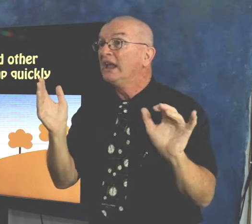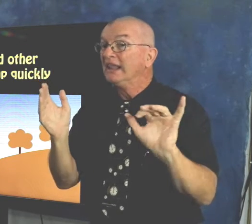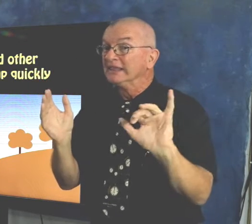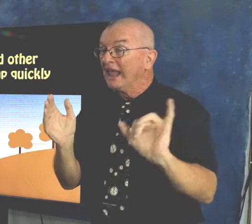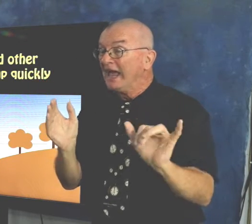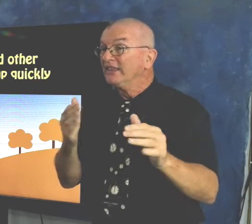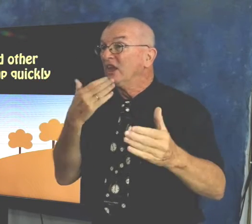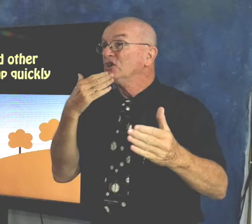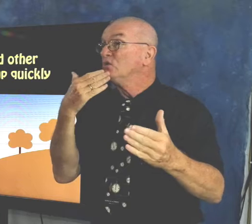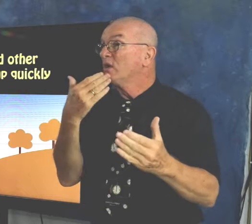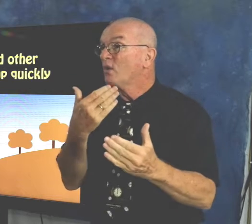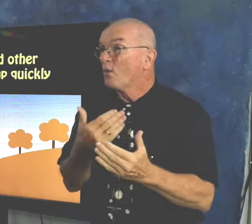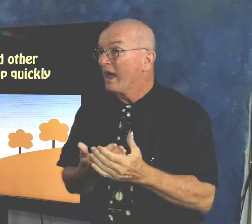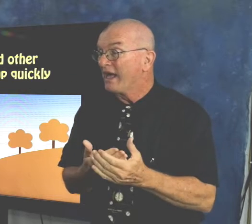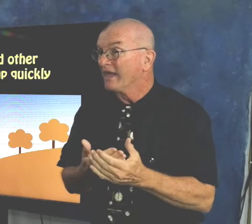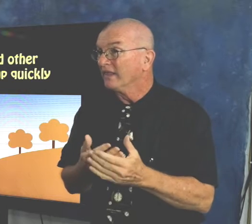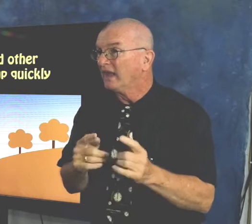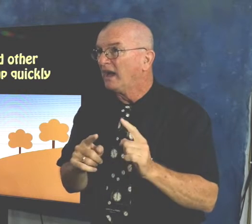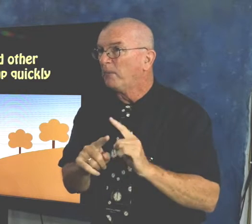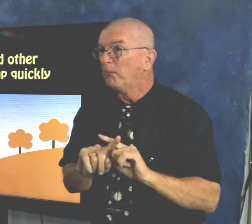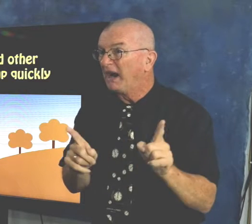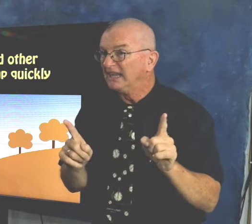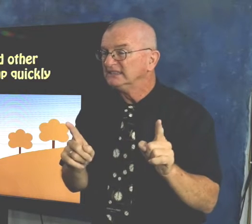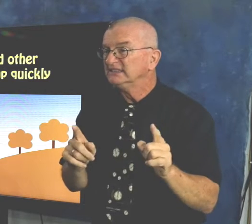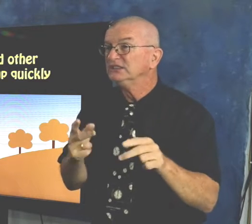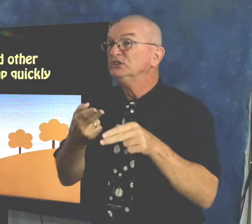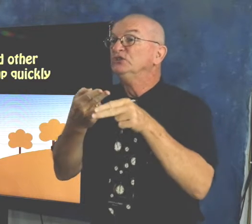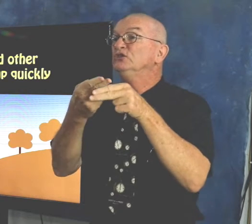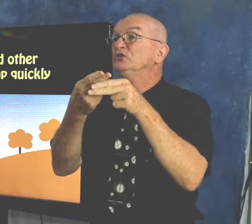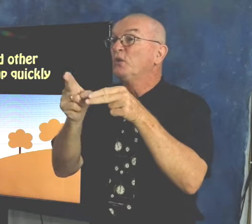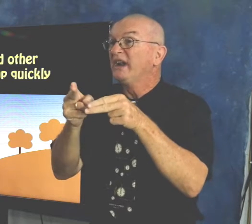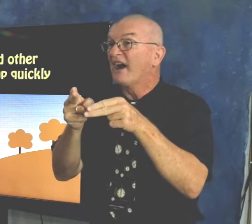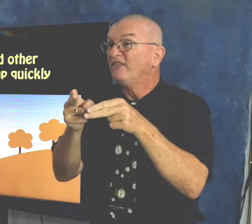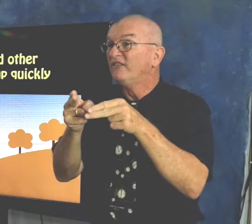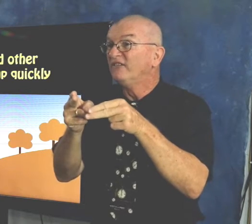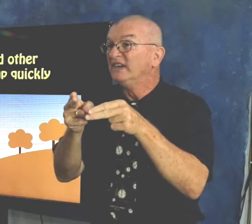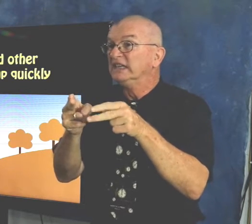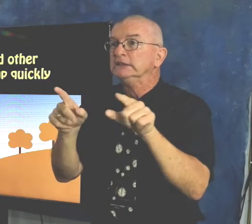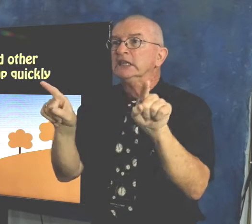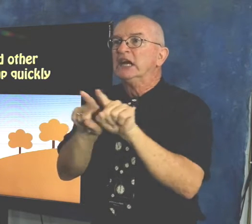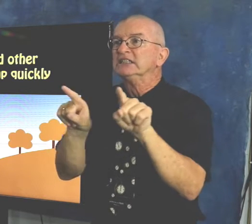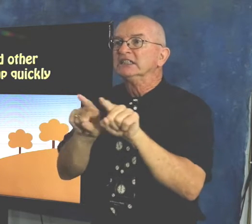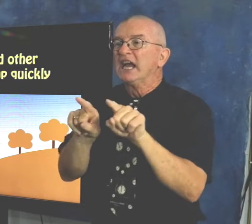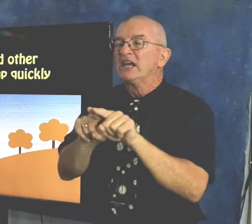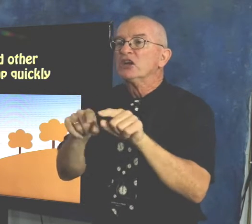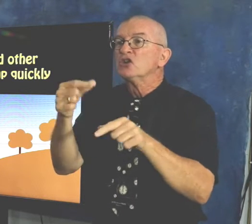it may look like they're doing well, but soon enough,